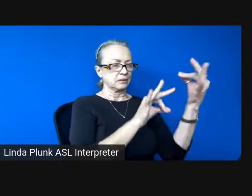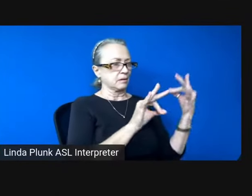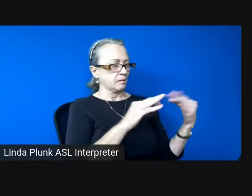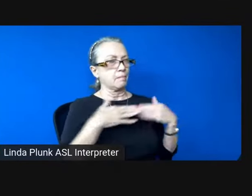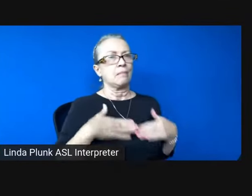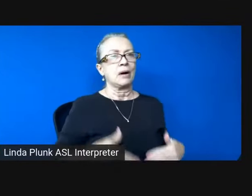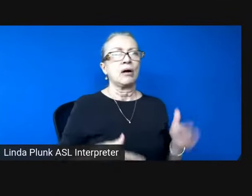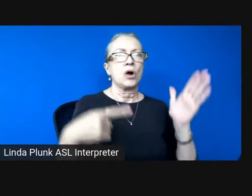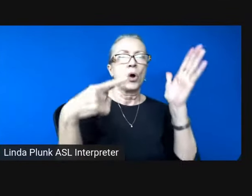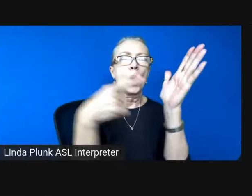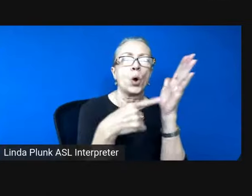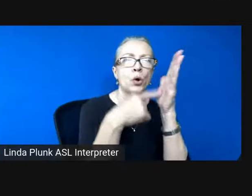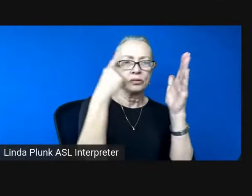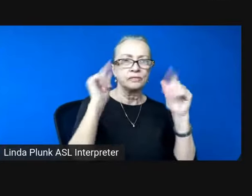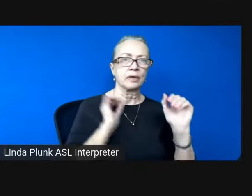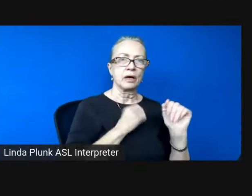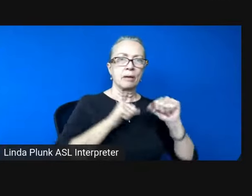owes for our magic.